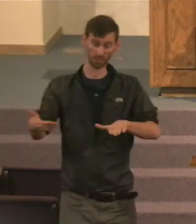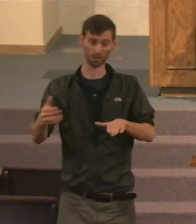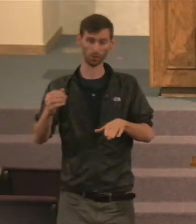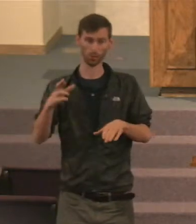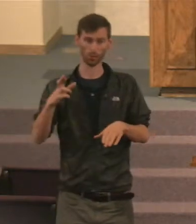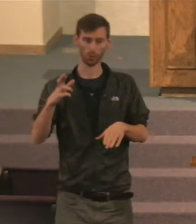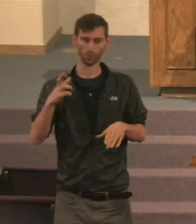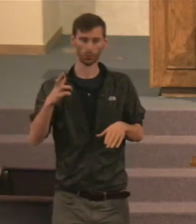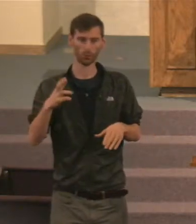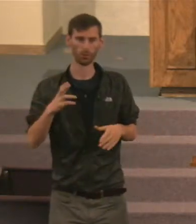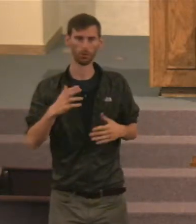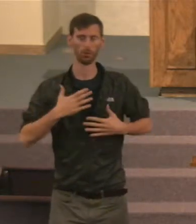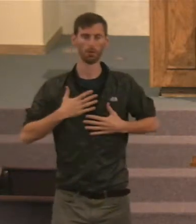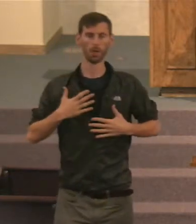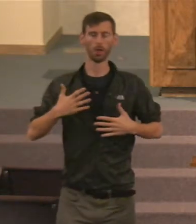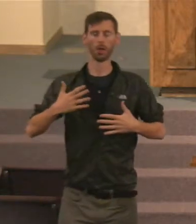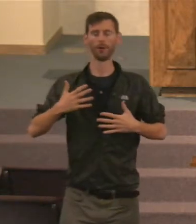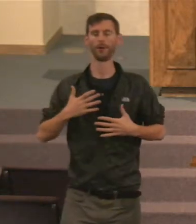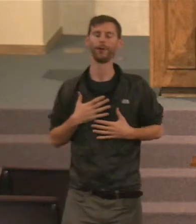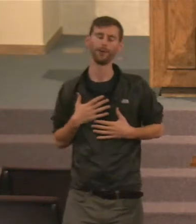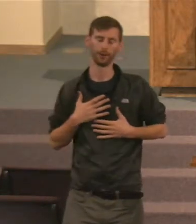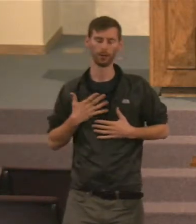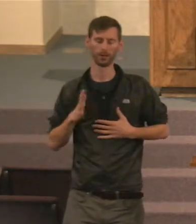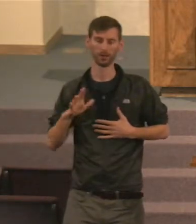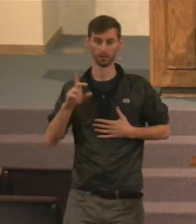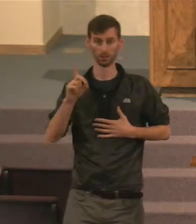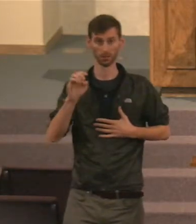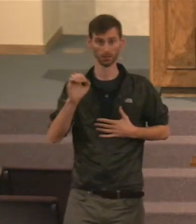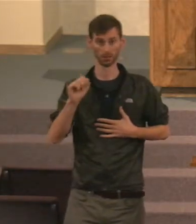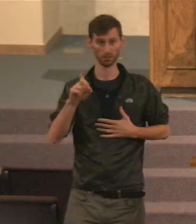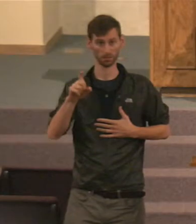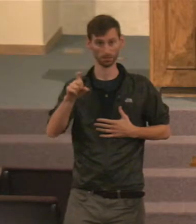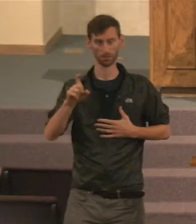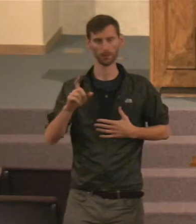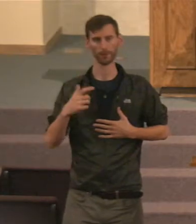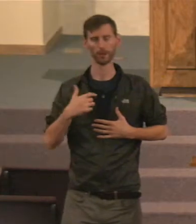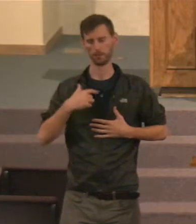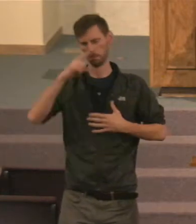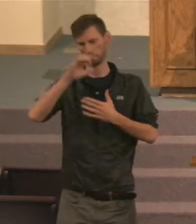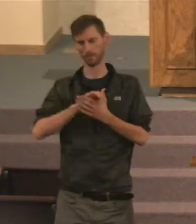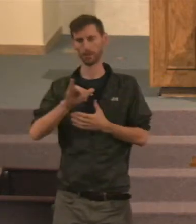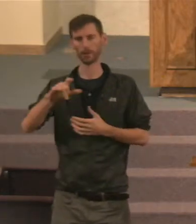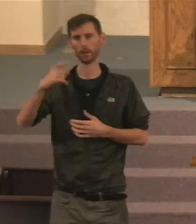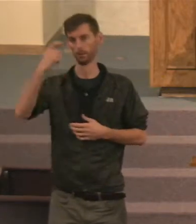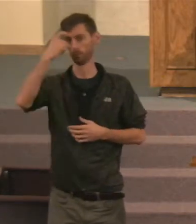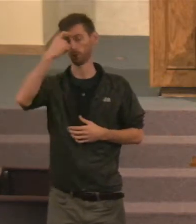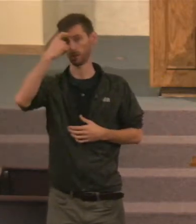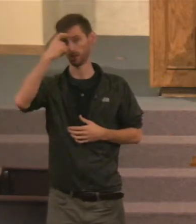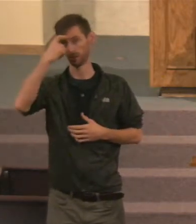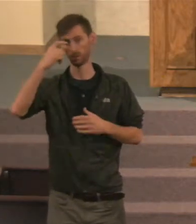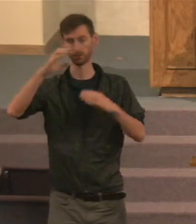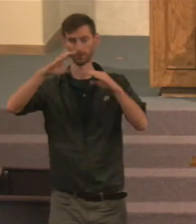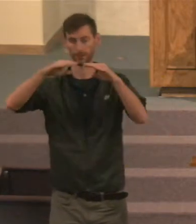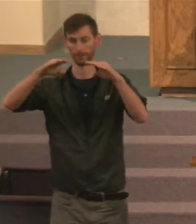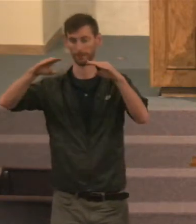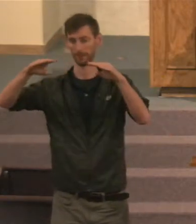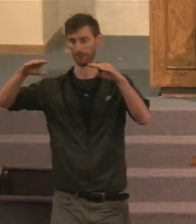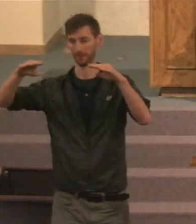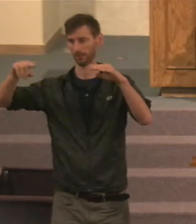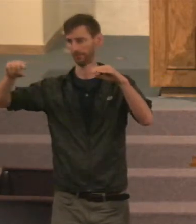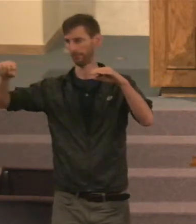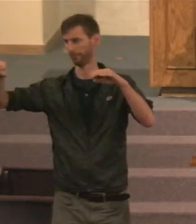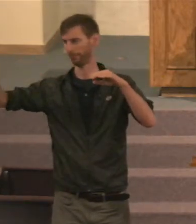just, for me, just when he stops breathing, But when he doesn't have any brain function. There are no brain waves. It's no longer operating.